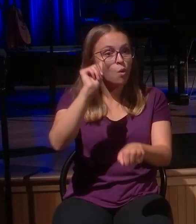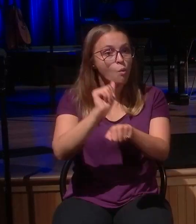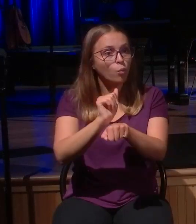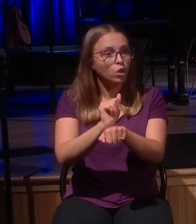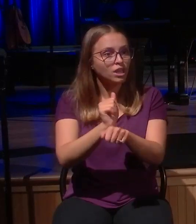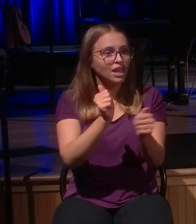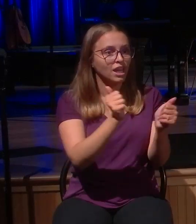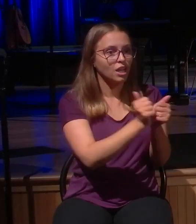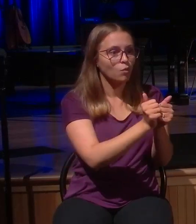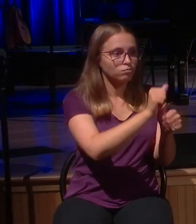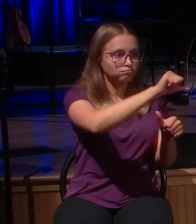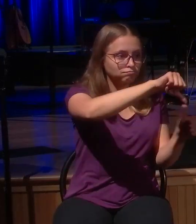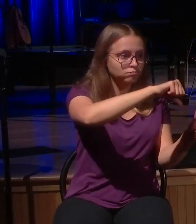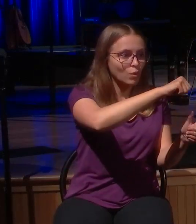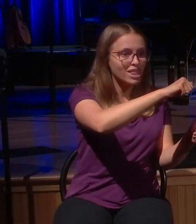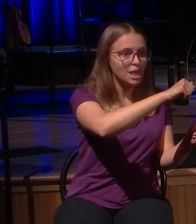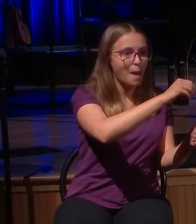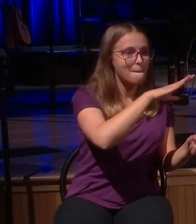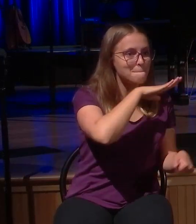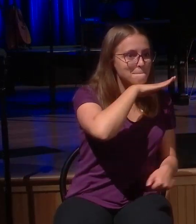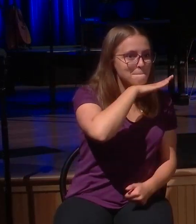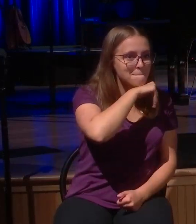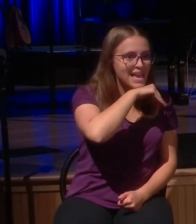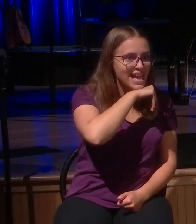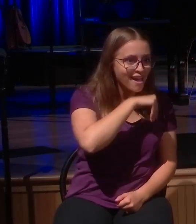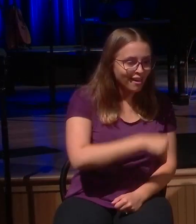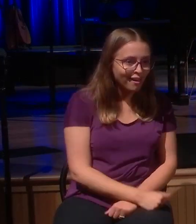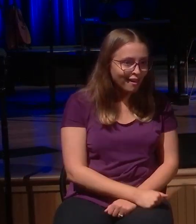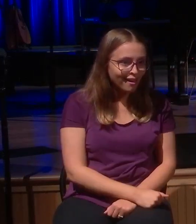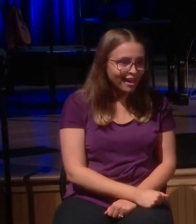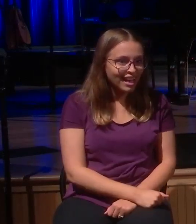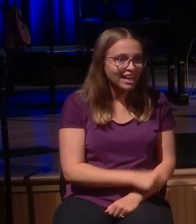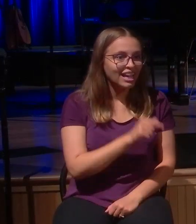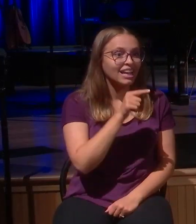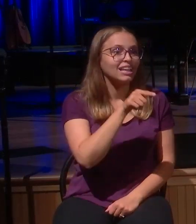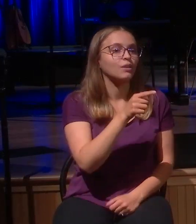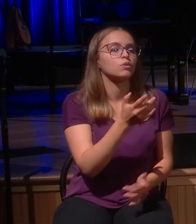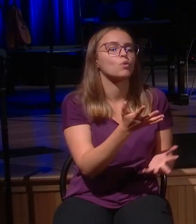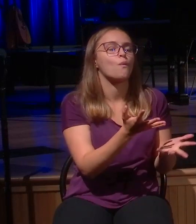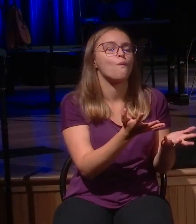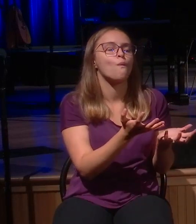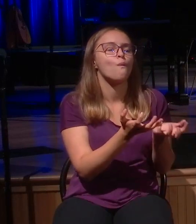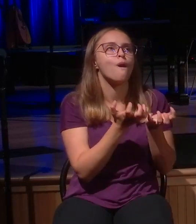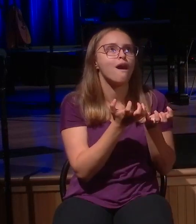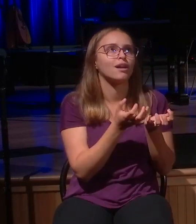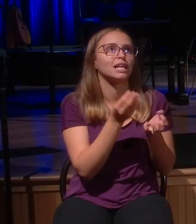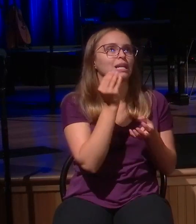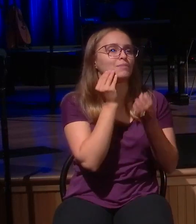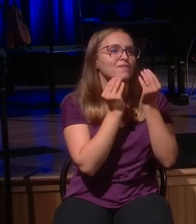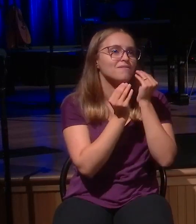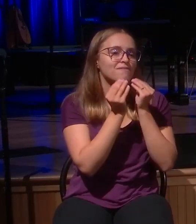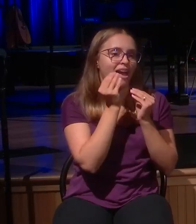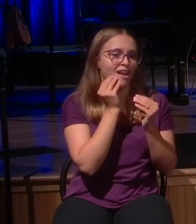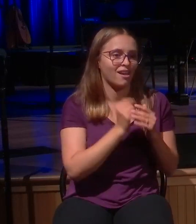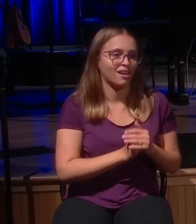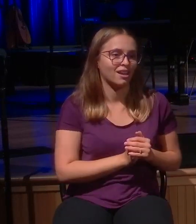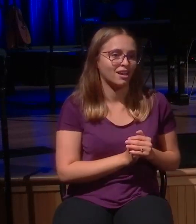to which Jesus says this, and he was longing to be fed with the pods that the pigs